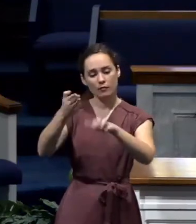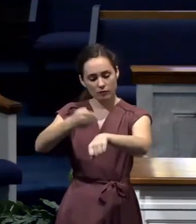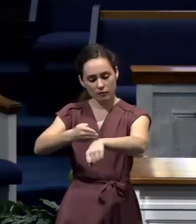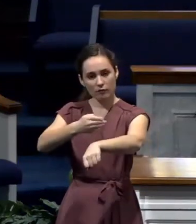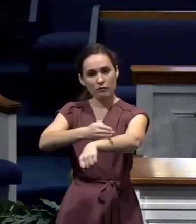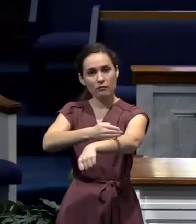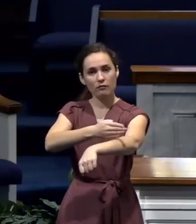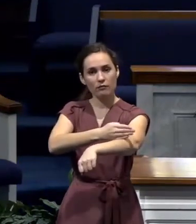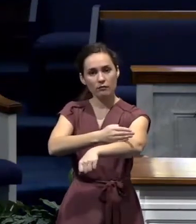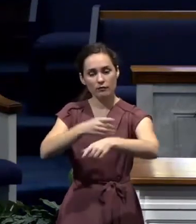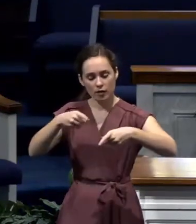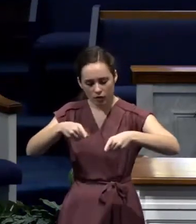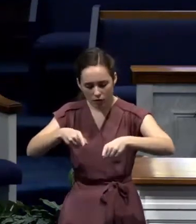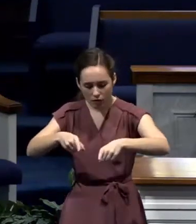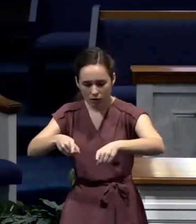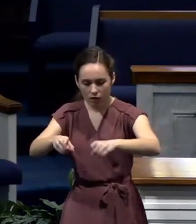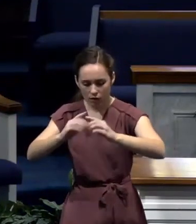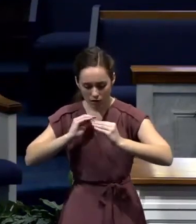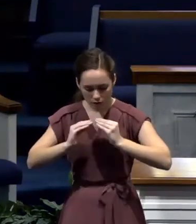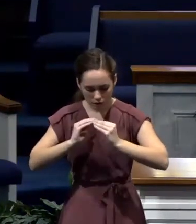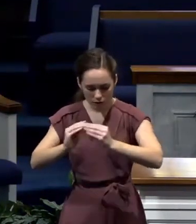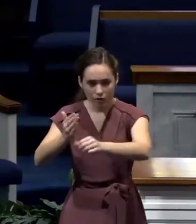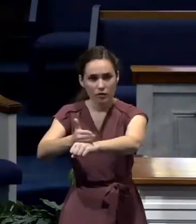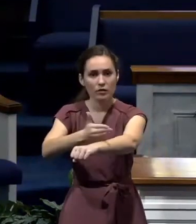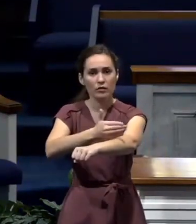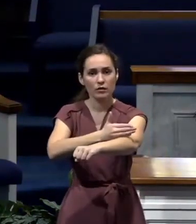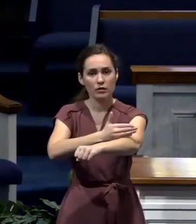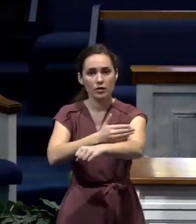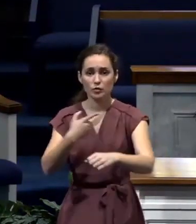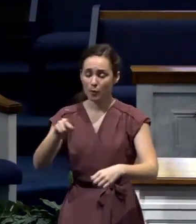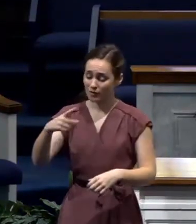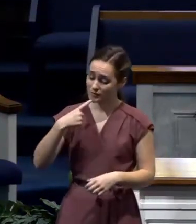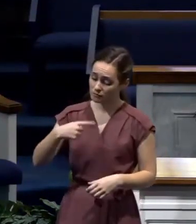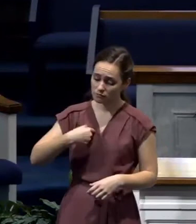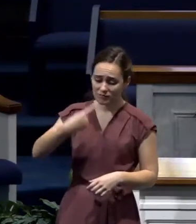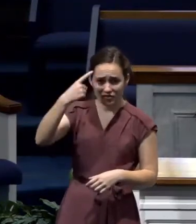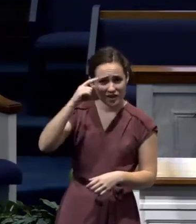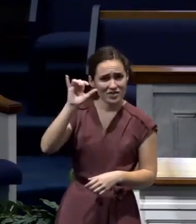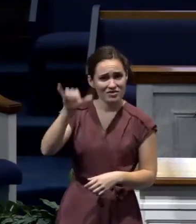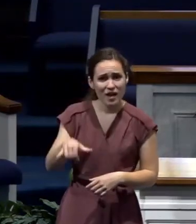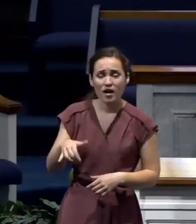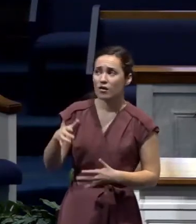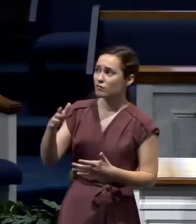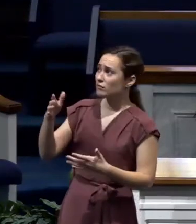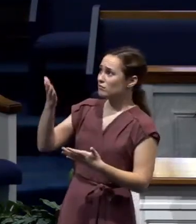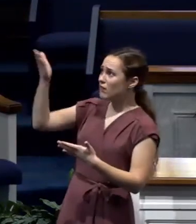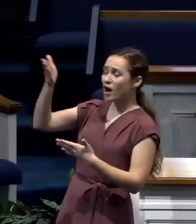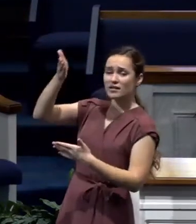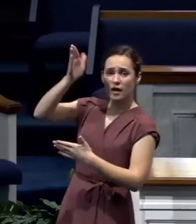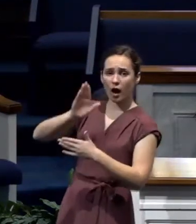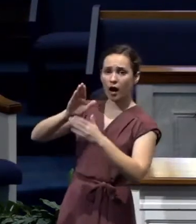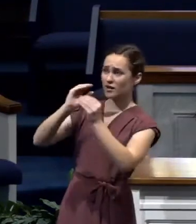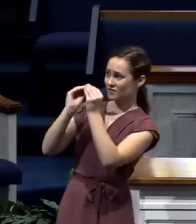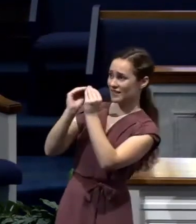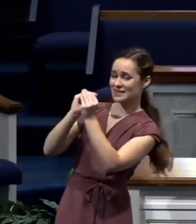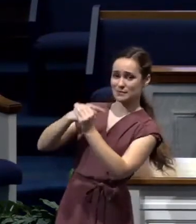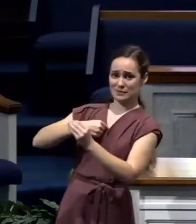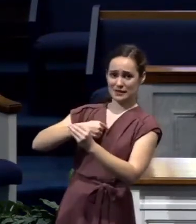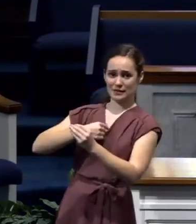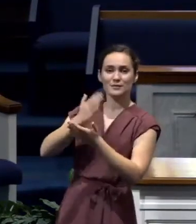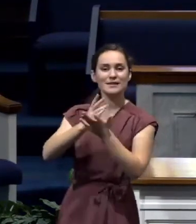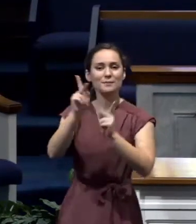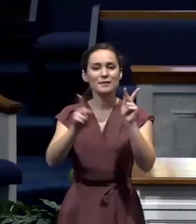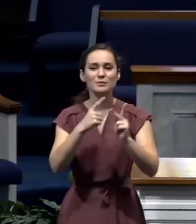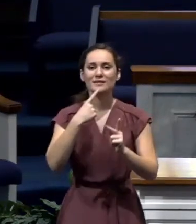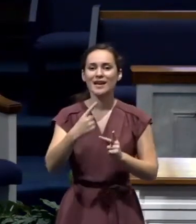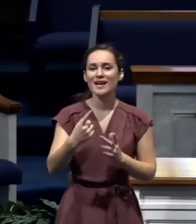I'm convinced that this is what God's doing to me. You know, what's the old saying, don't waste a crisis, like some people